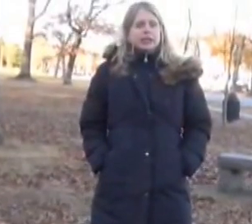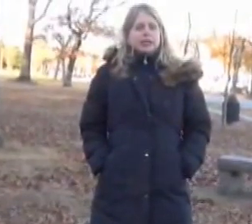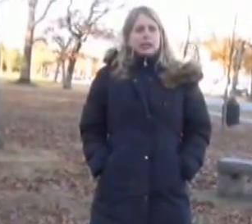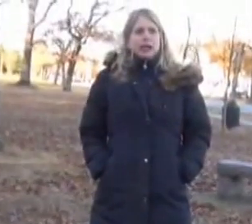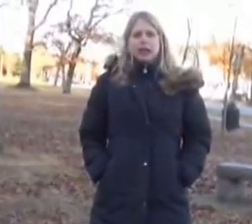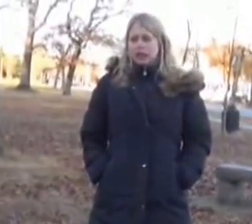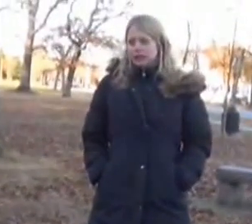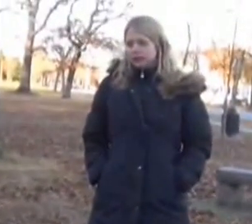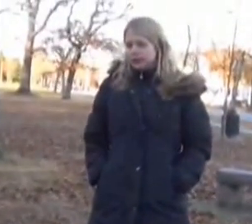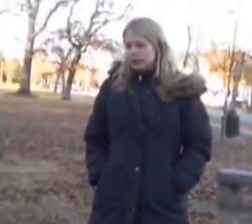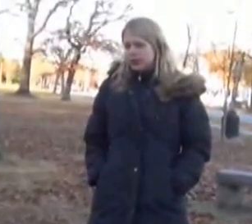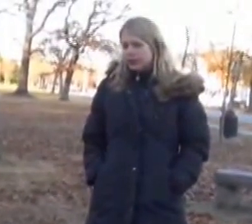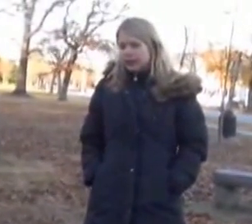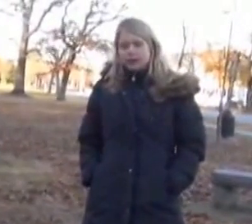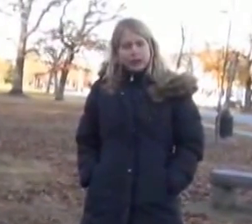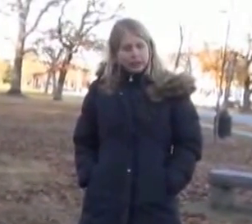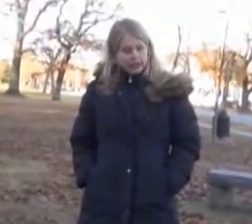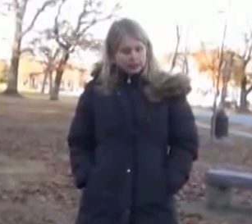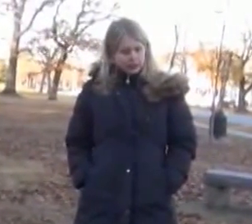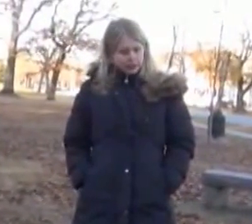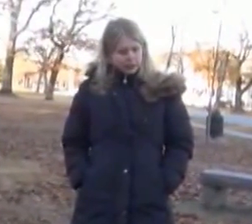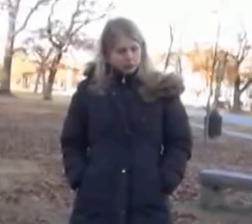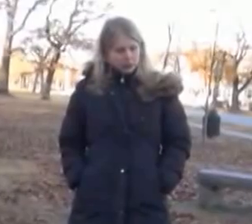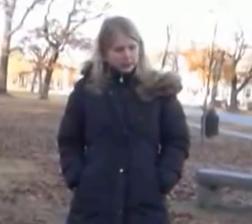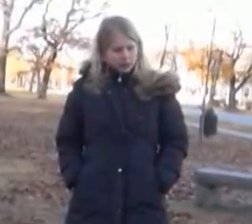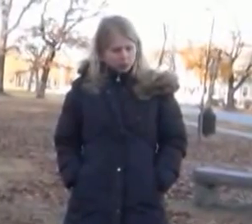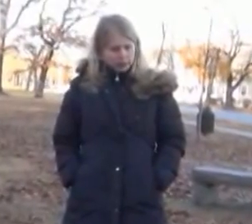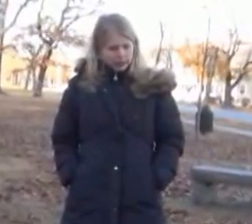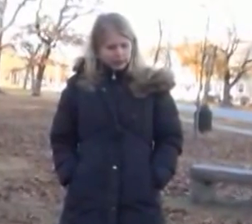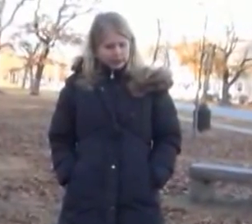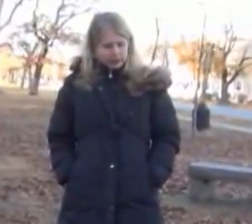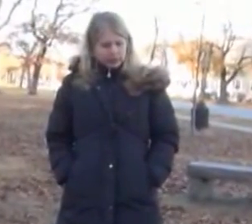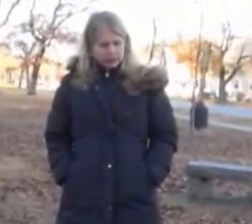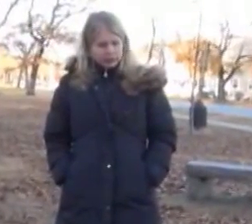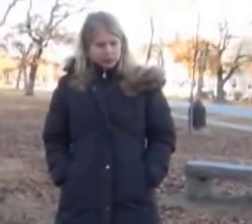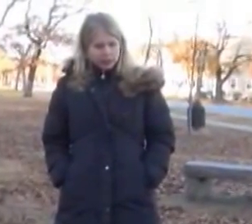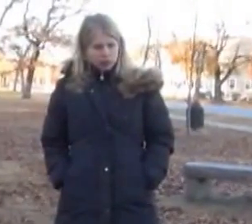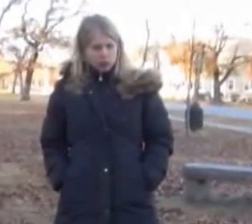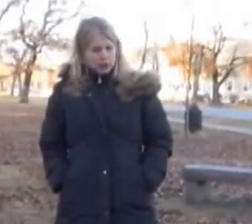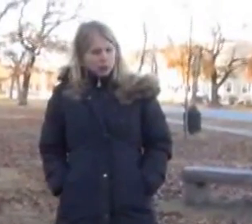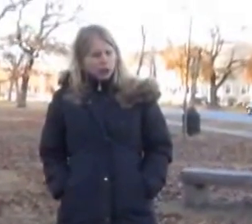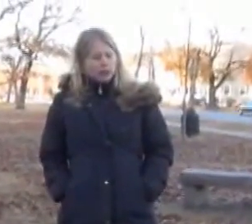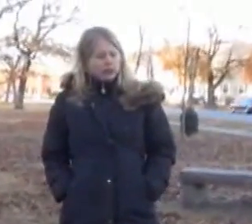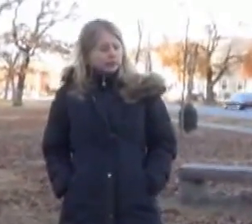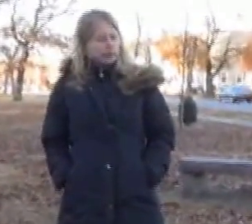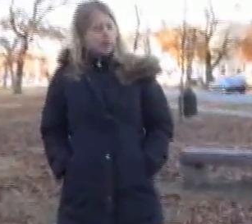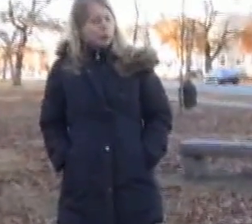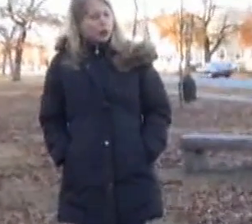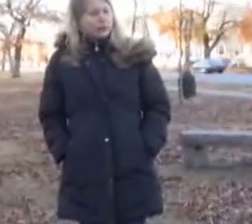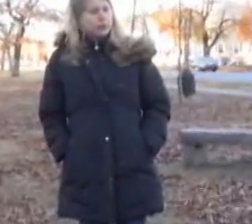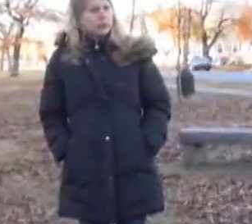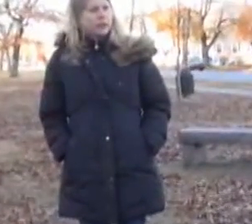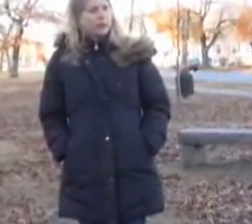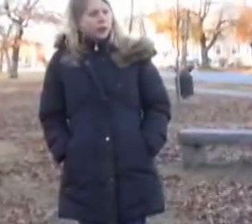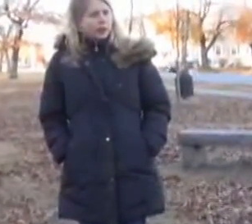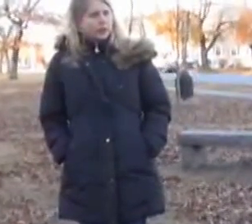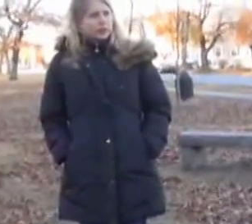And, um, the thing about Abe is, he would tell me, you know, I promised and I promised and I promised